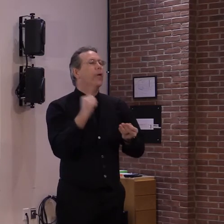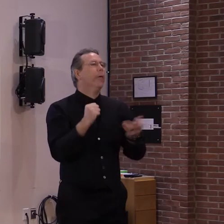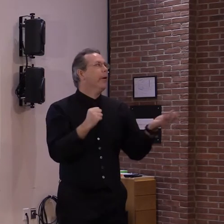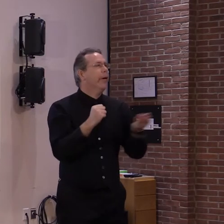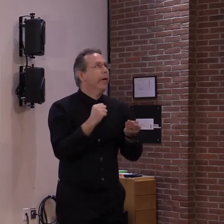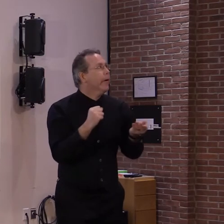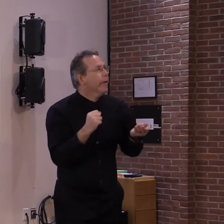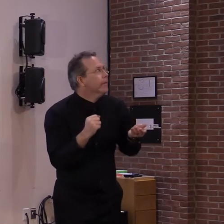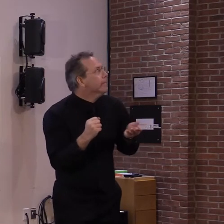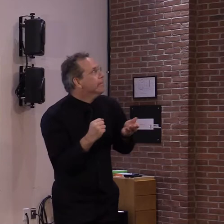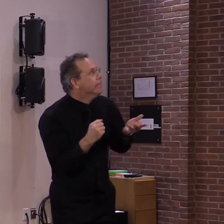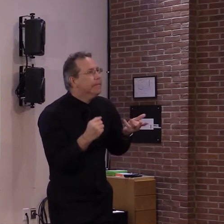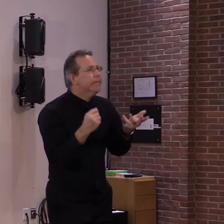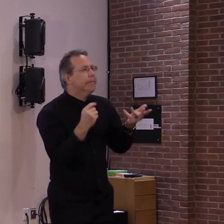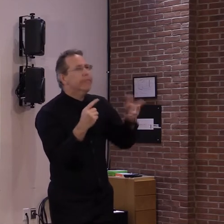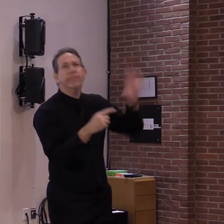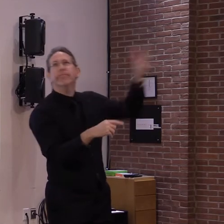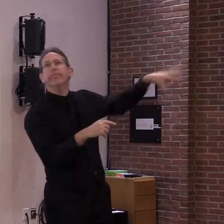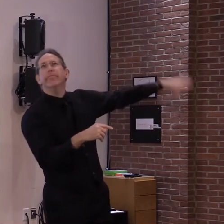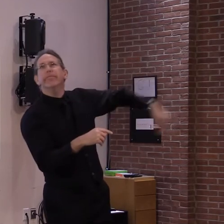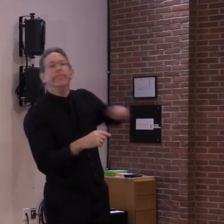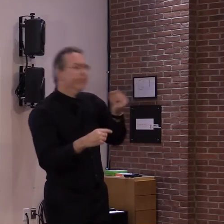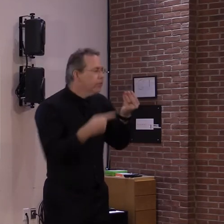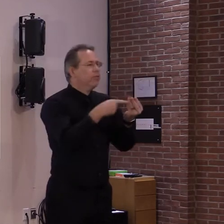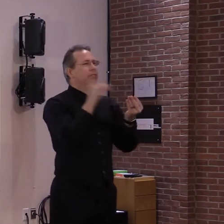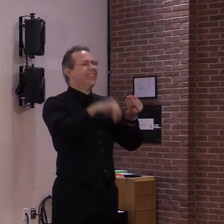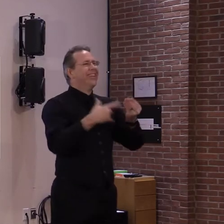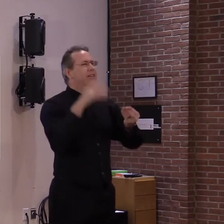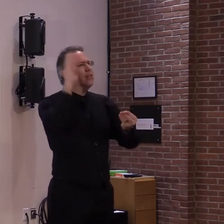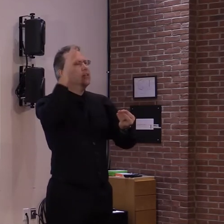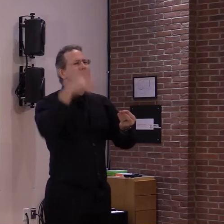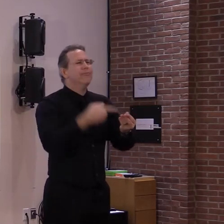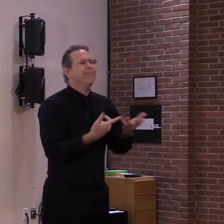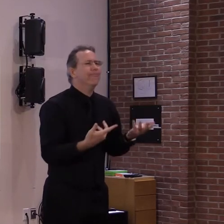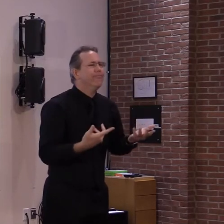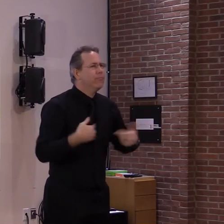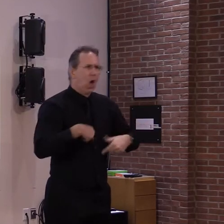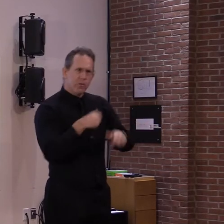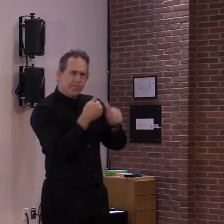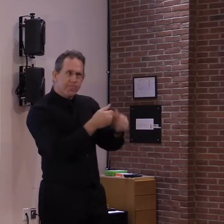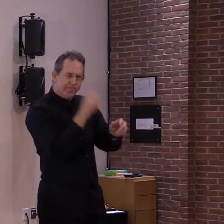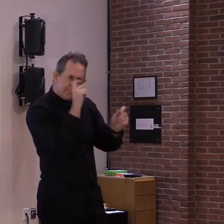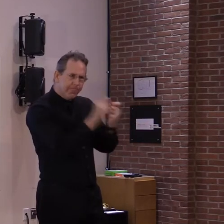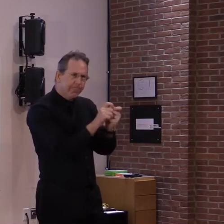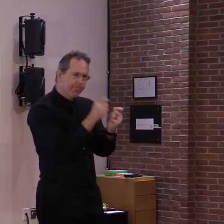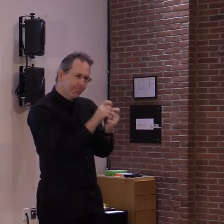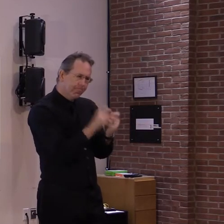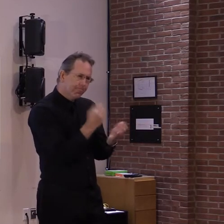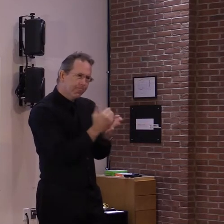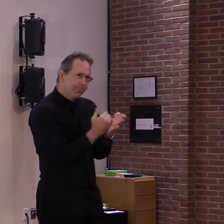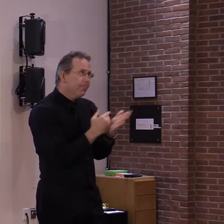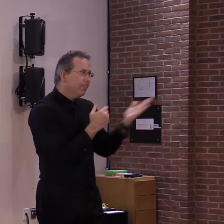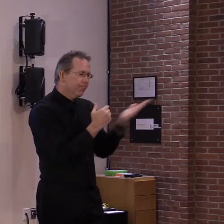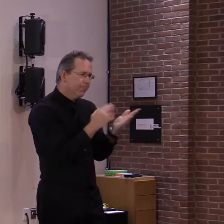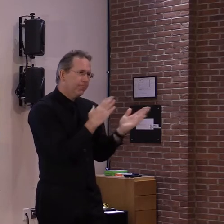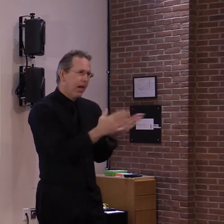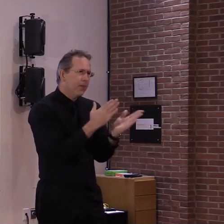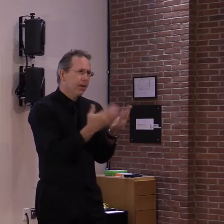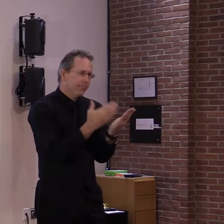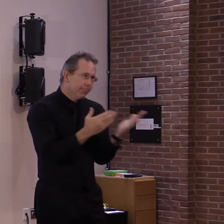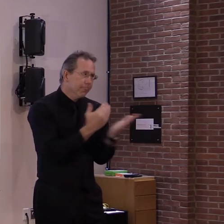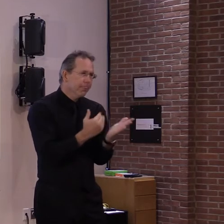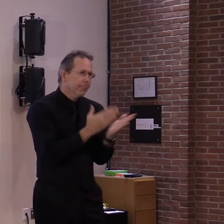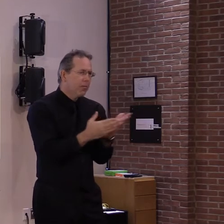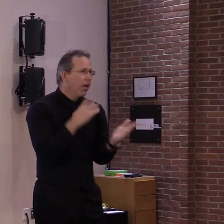but we've based this plan on an allocation on both the first dose that we, you know, currently are having,